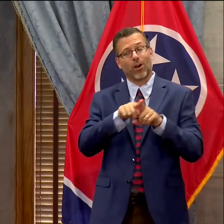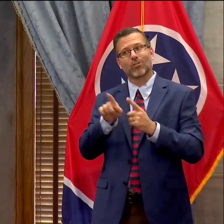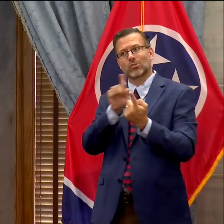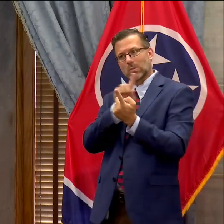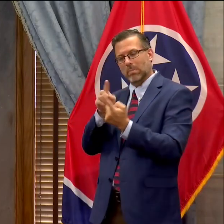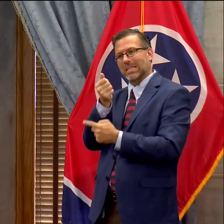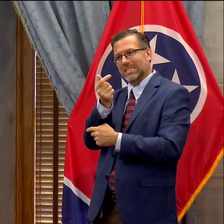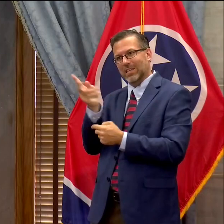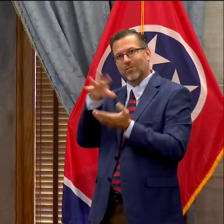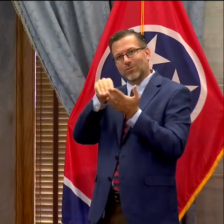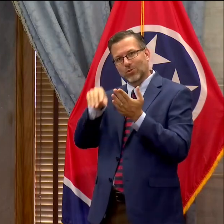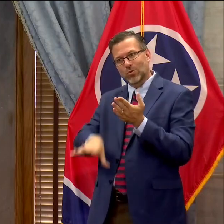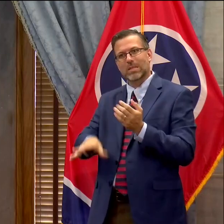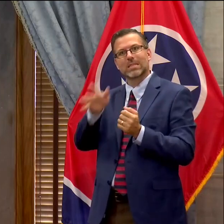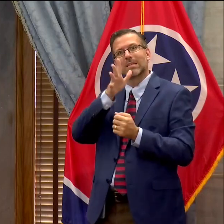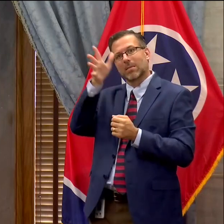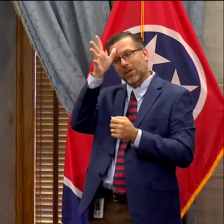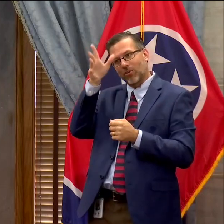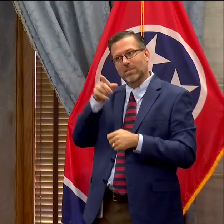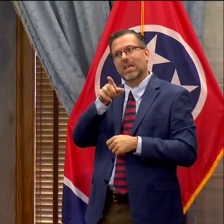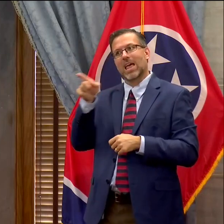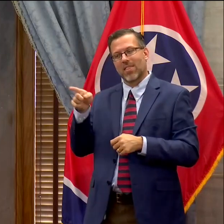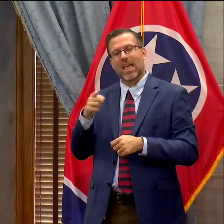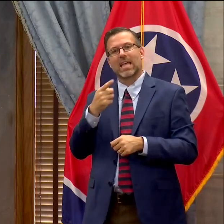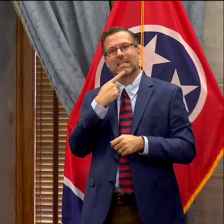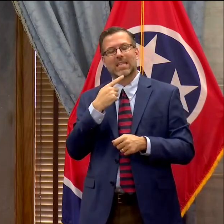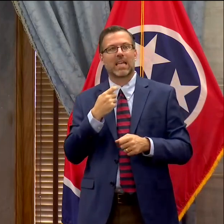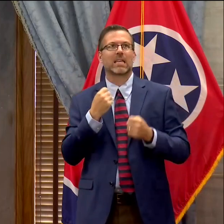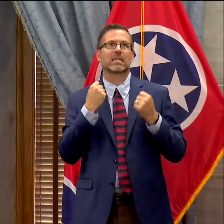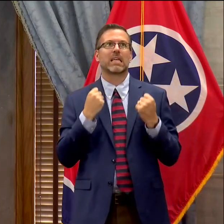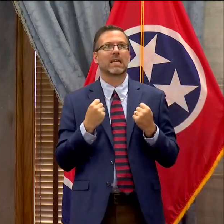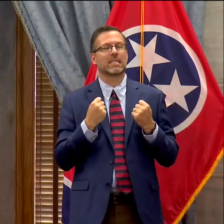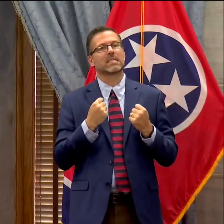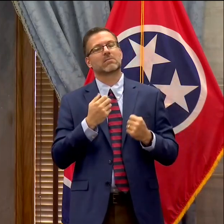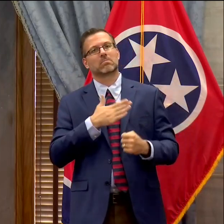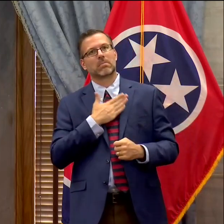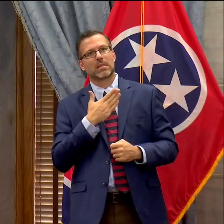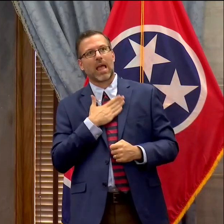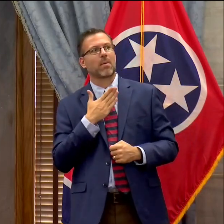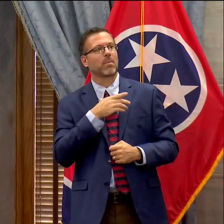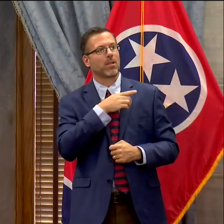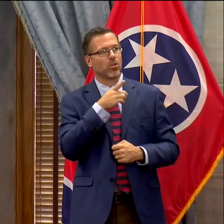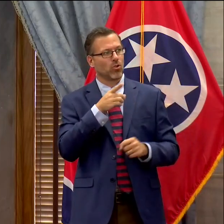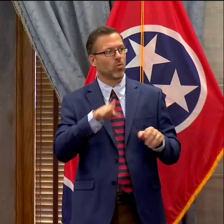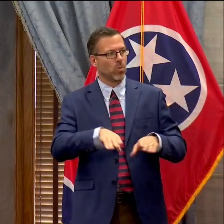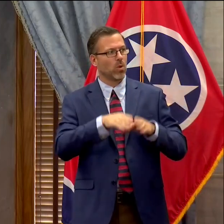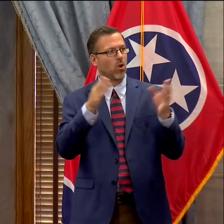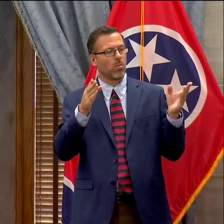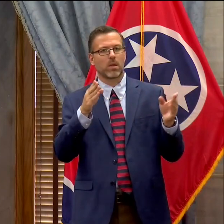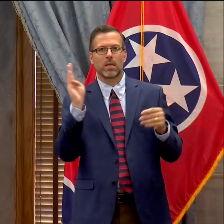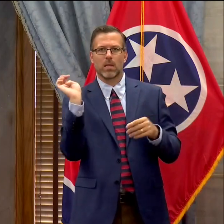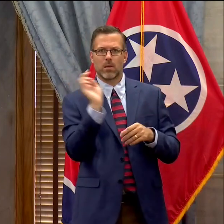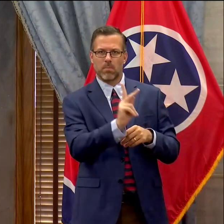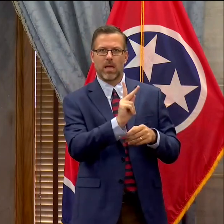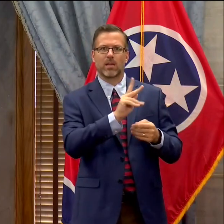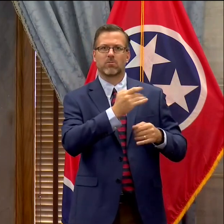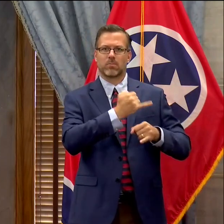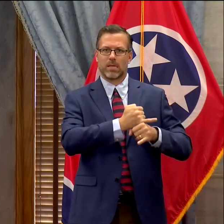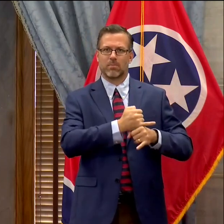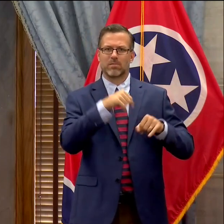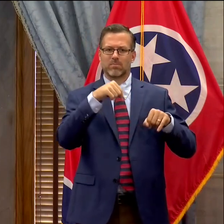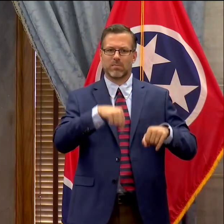the past few weeks, and they have expressed satisfaction with our campus plans and excitement about being on campus this fall.